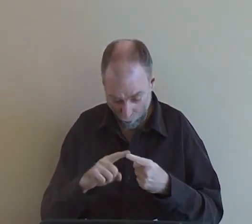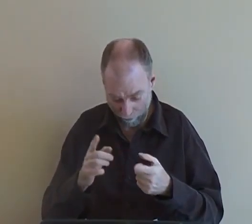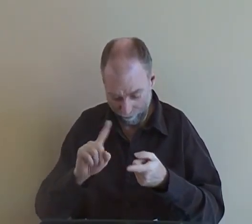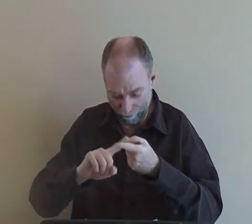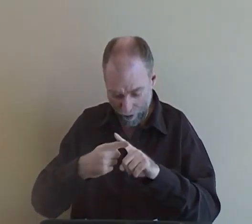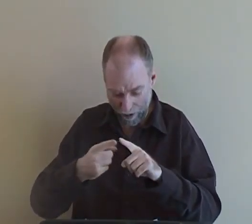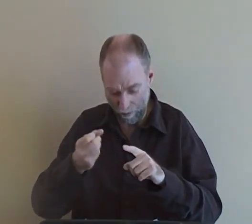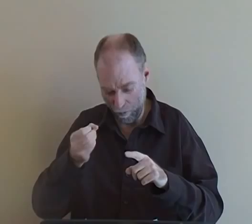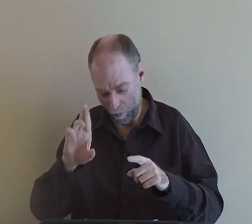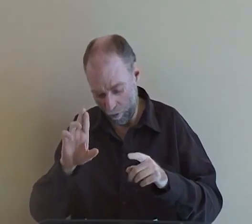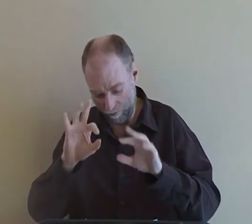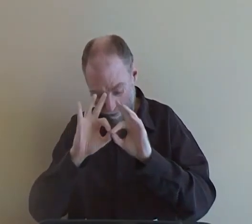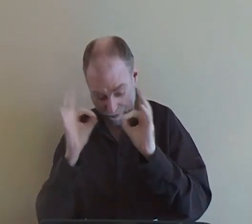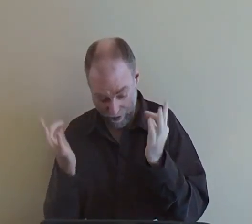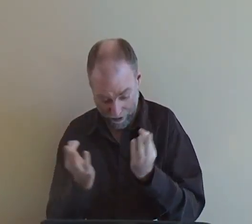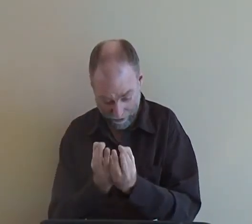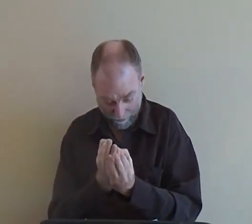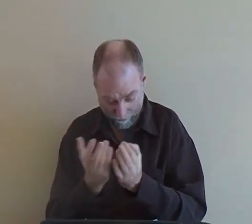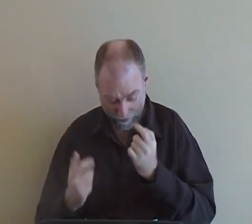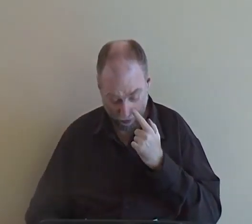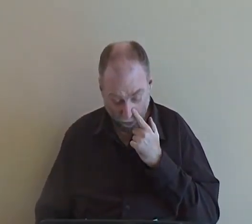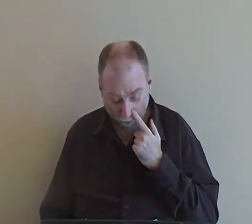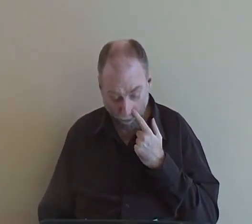But they've learned sign language for friends and family.